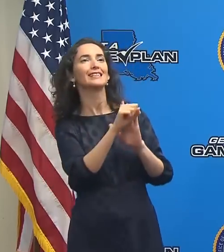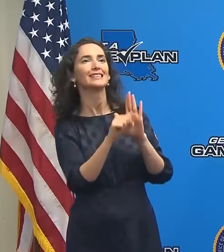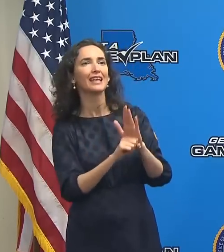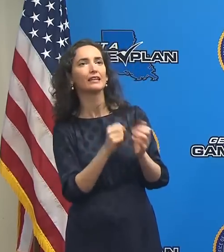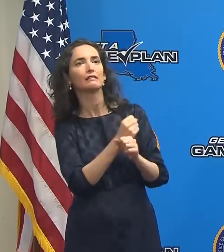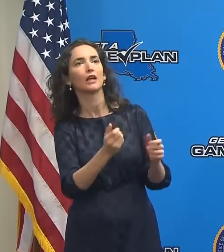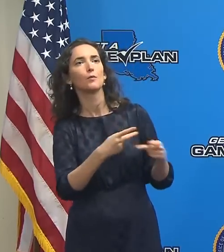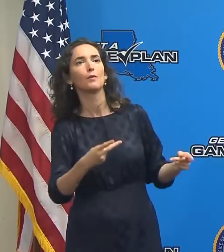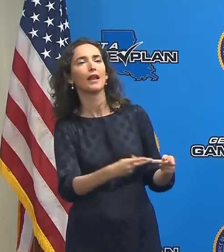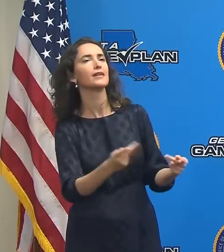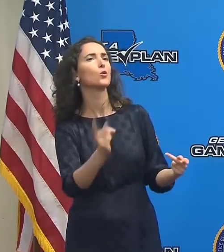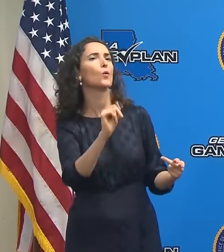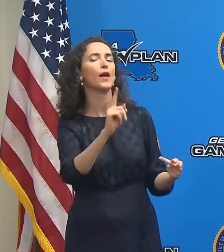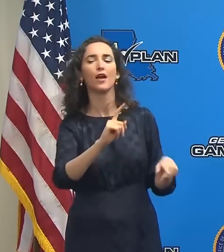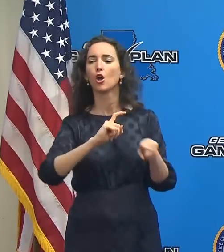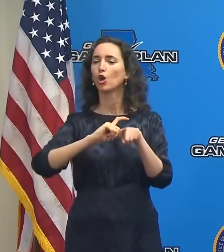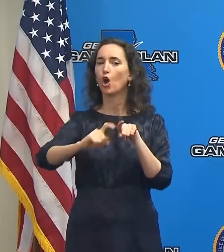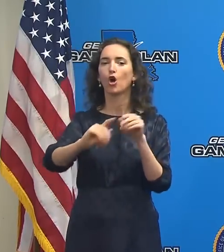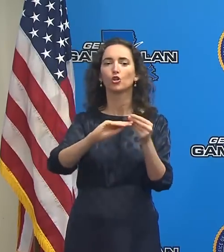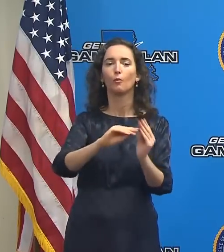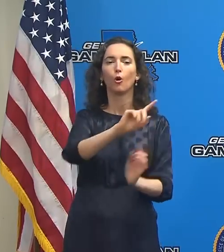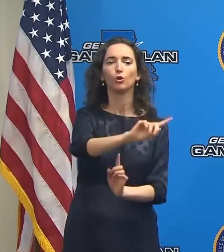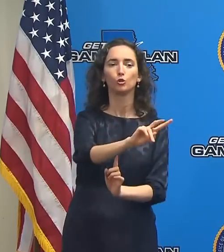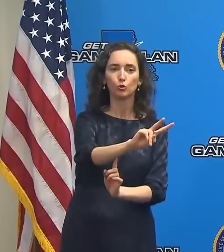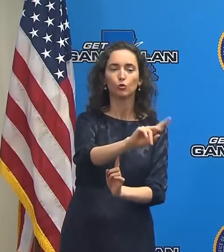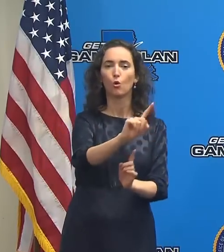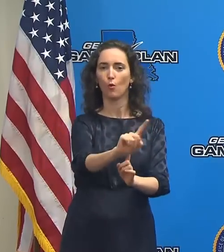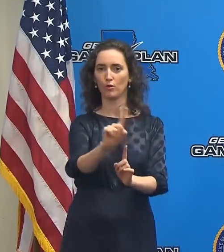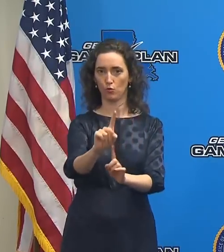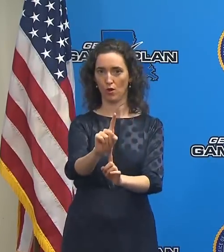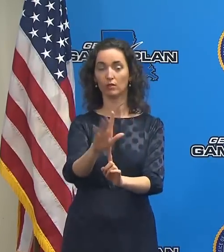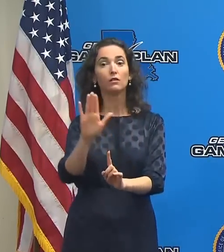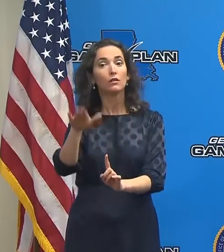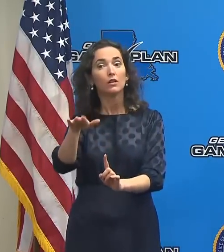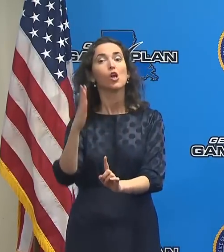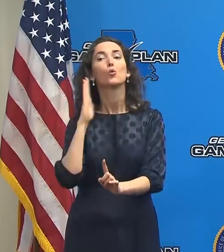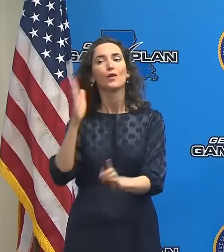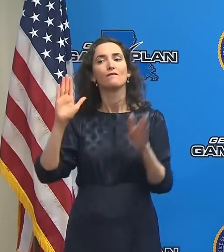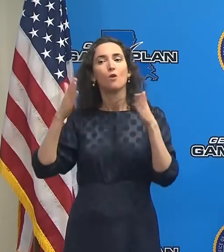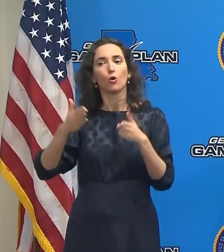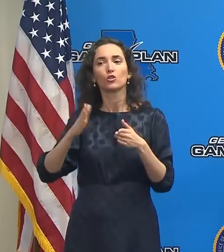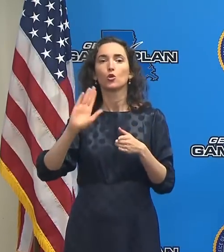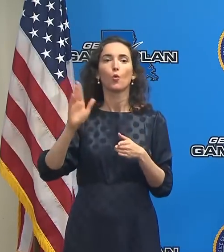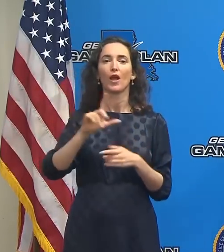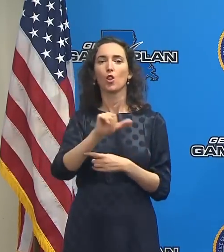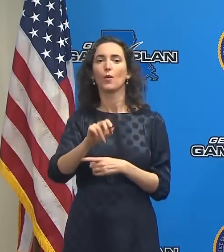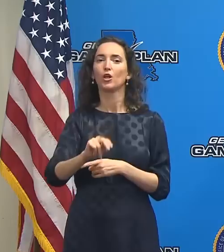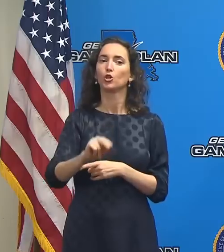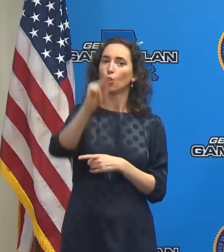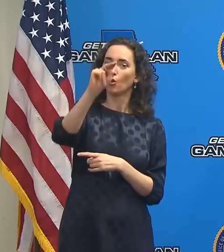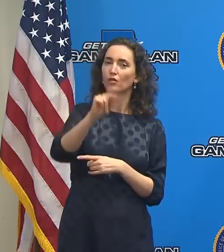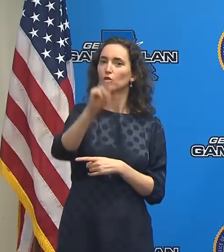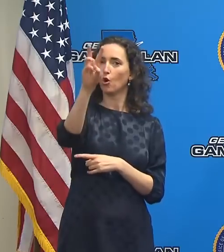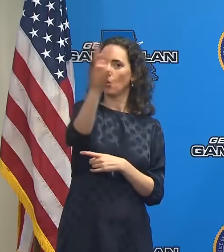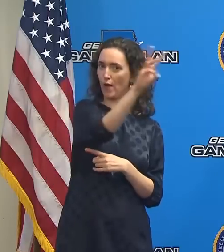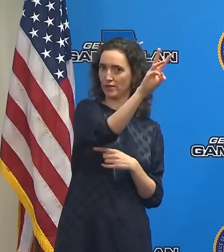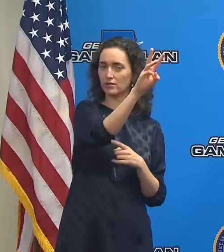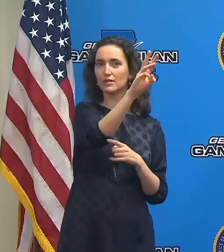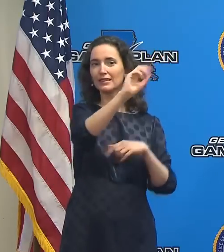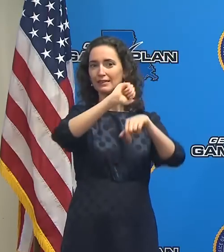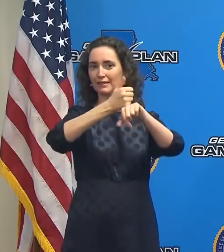-1-1. I can tell you we will focus on north and northwest Louisiana based on the track of the hurricane that you just saw